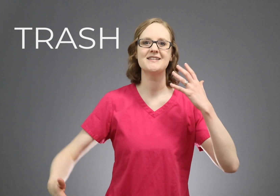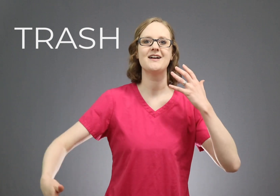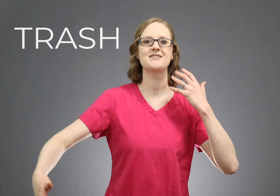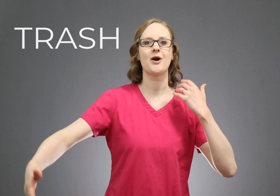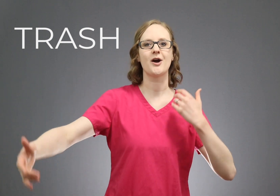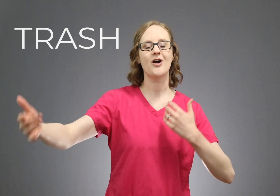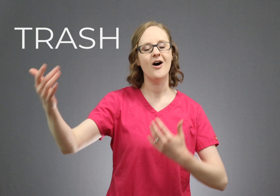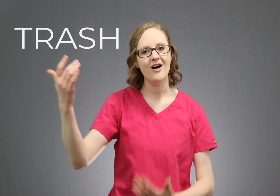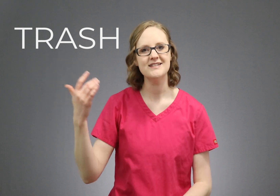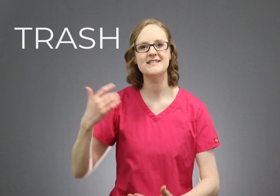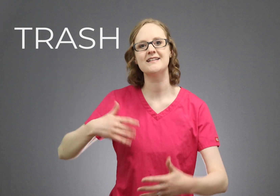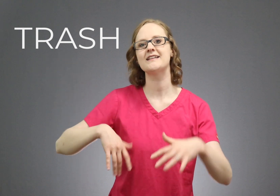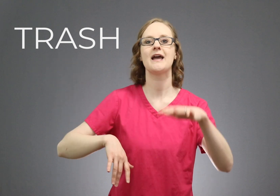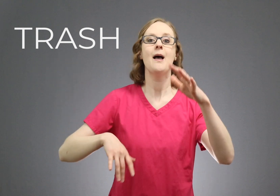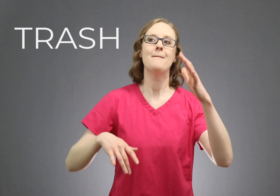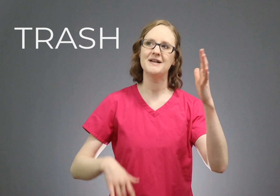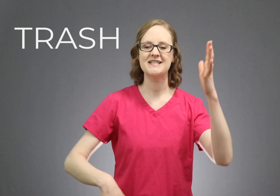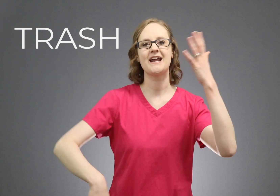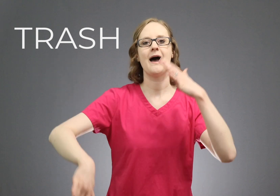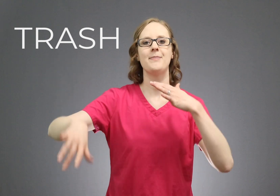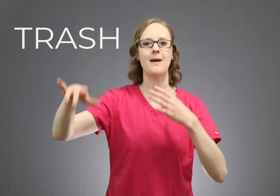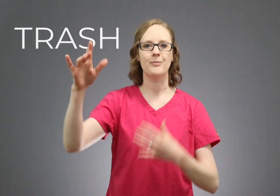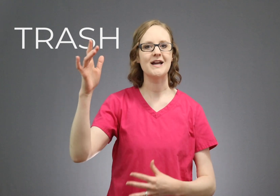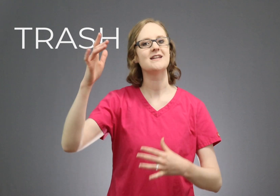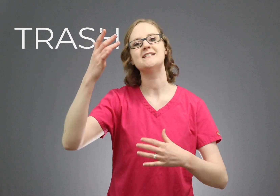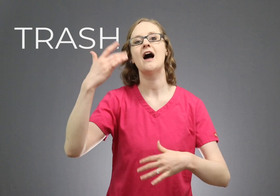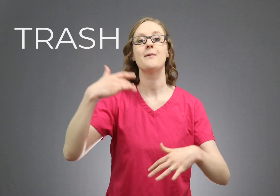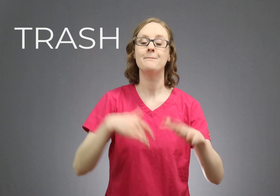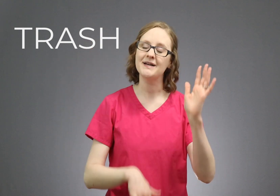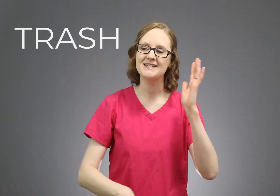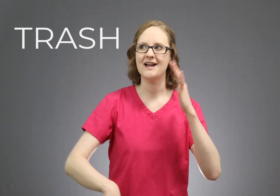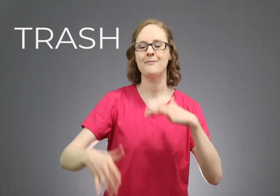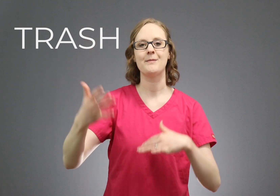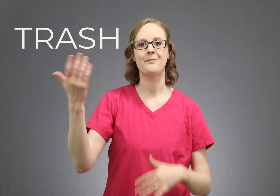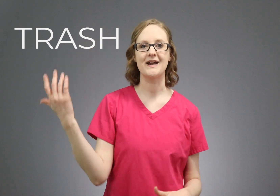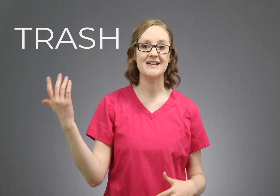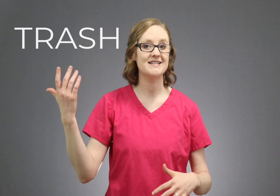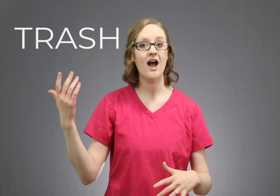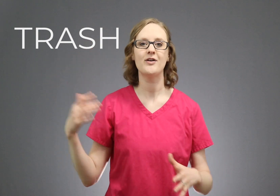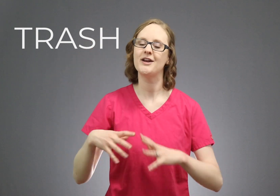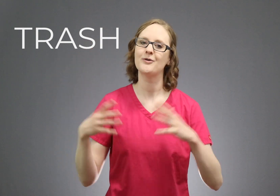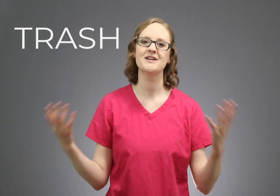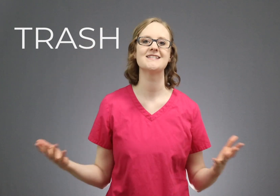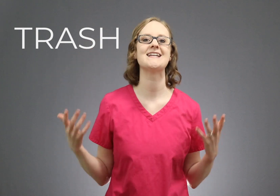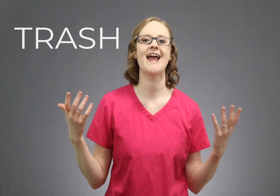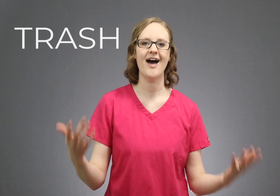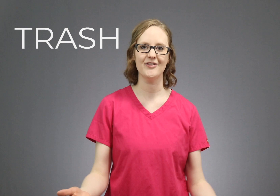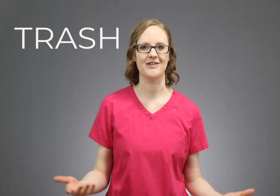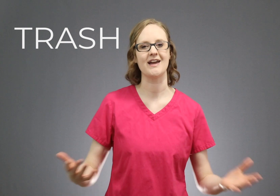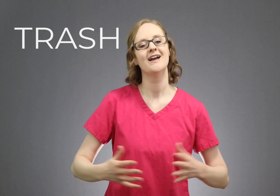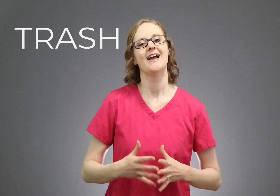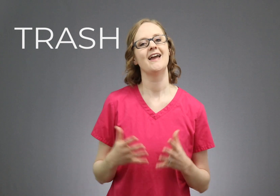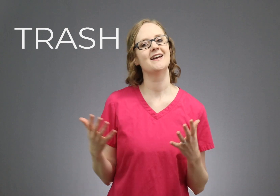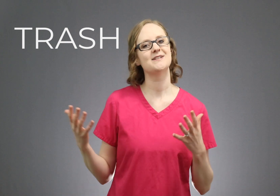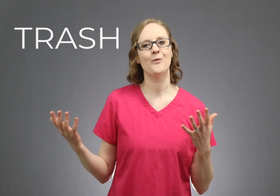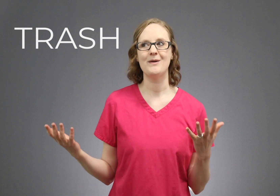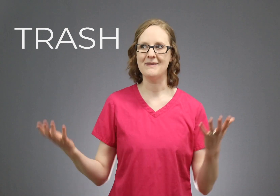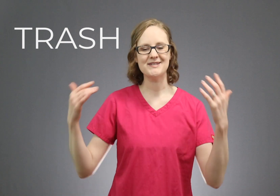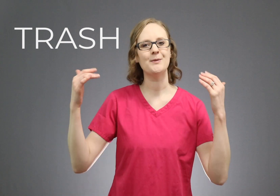cells are constantly building up and breaking down and building up and breaking down in order to stay healthy. And when muscle